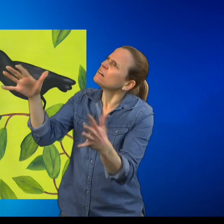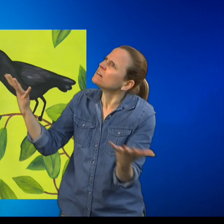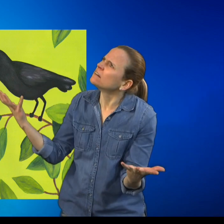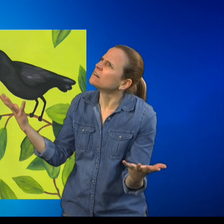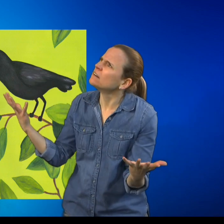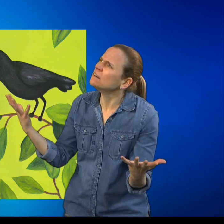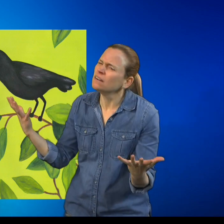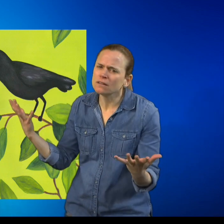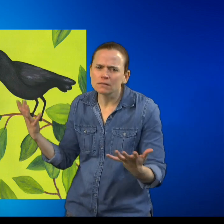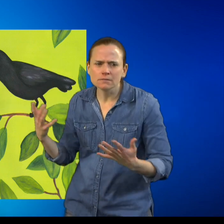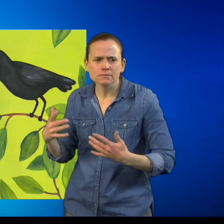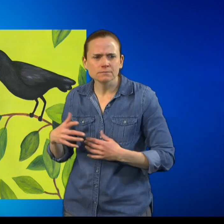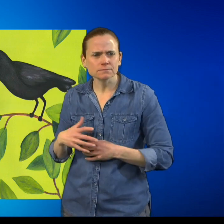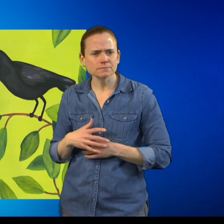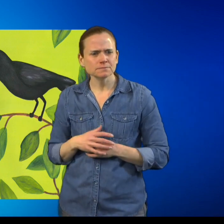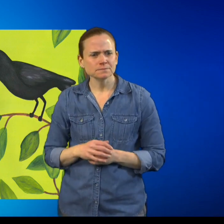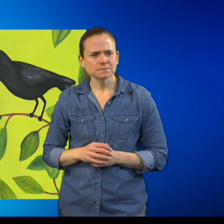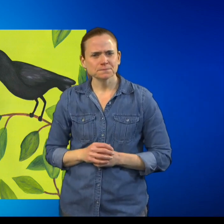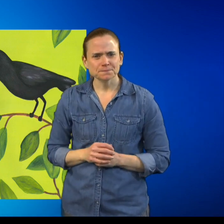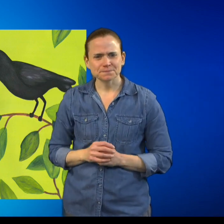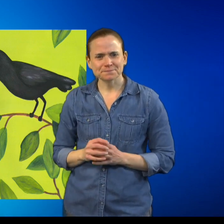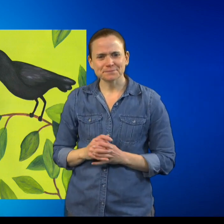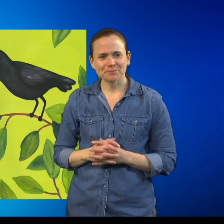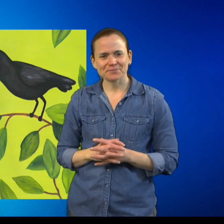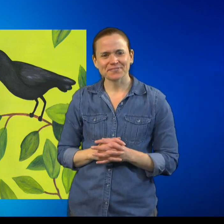Now she asks, will you stop calling?